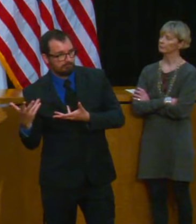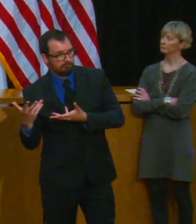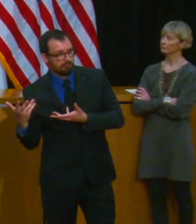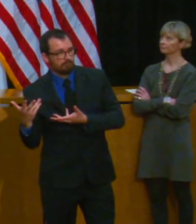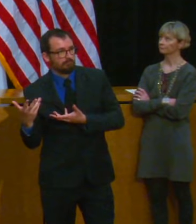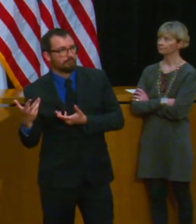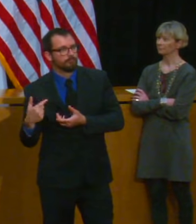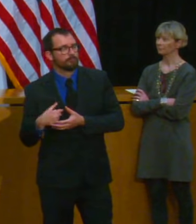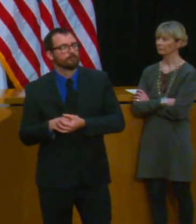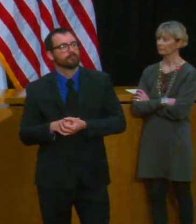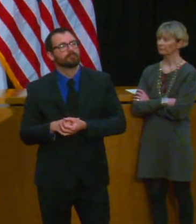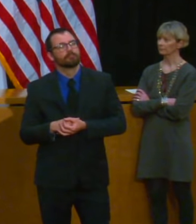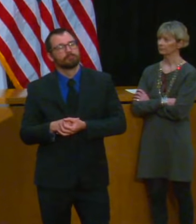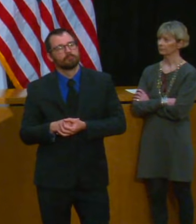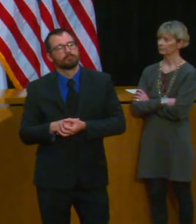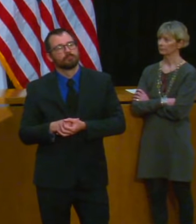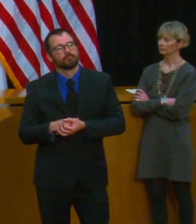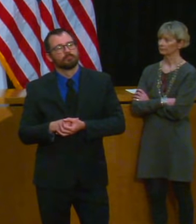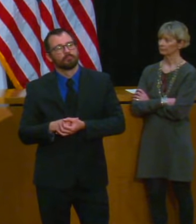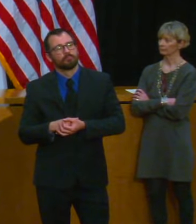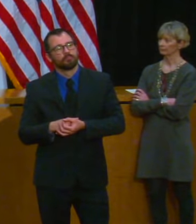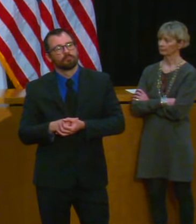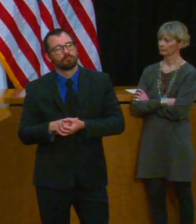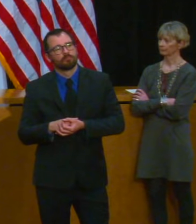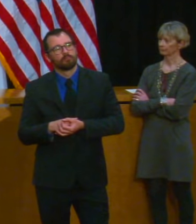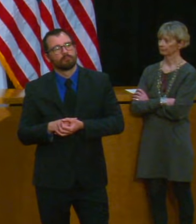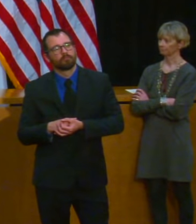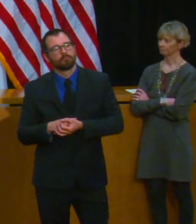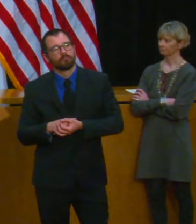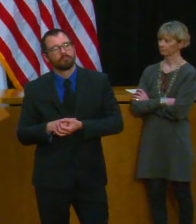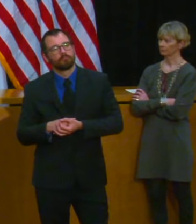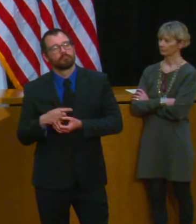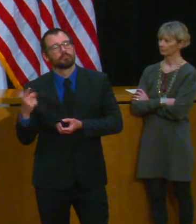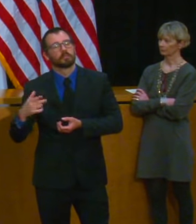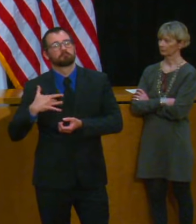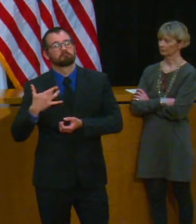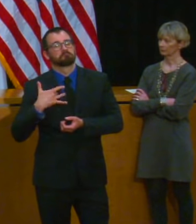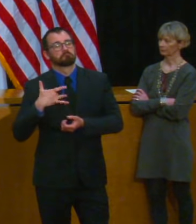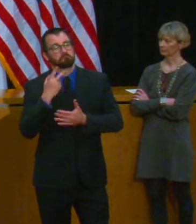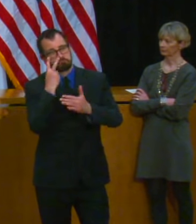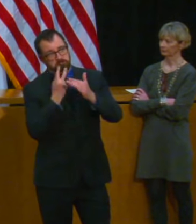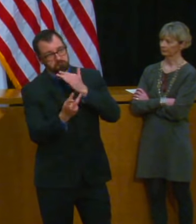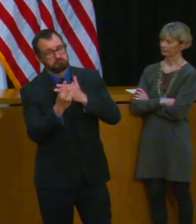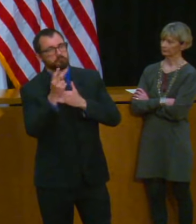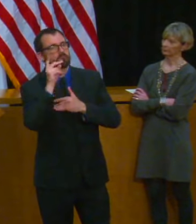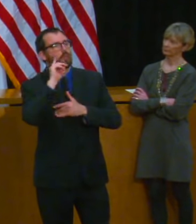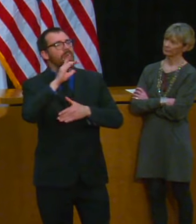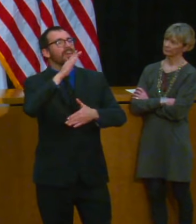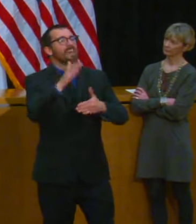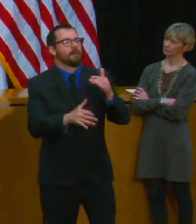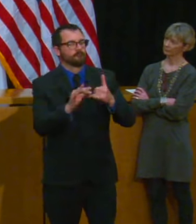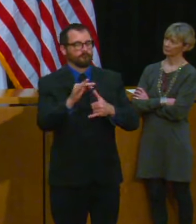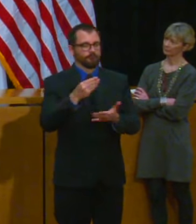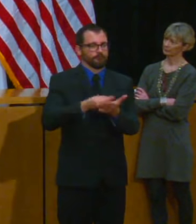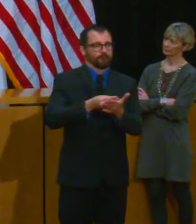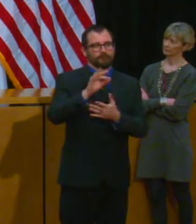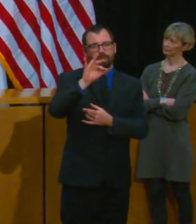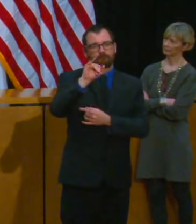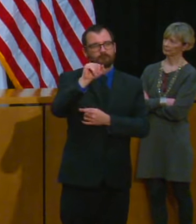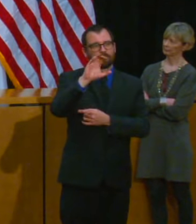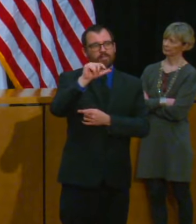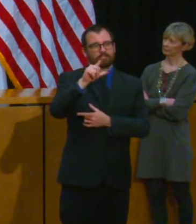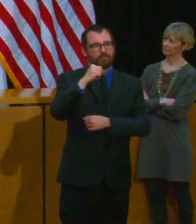year The reason we want to issue revenue anticipation notes before the end of the fiscal year is we move the final tax filing Um,